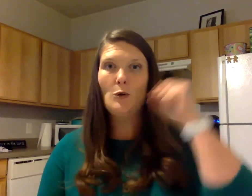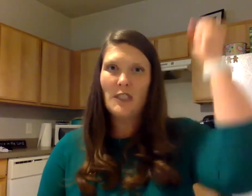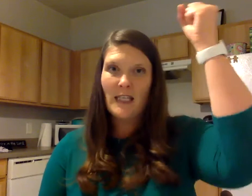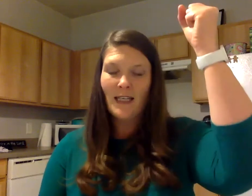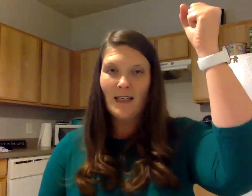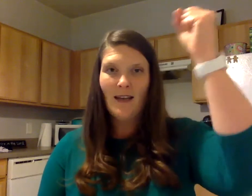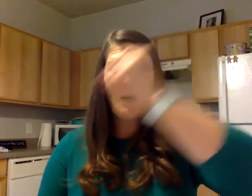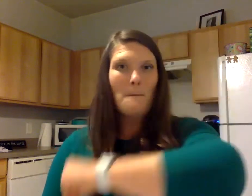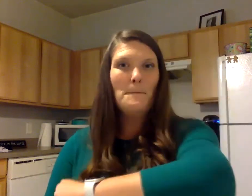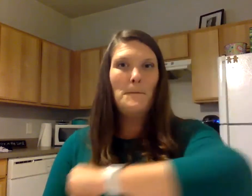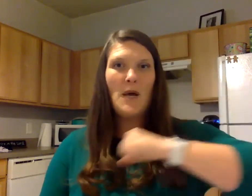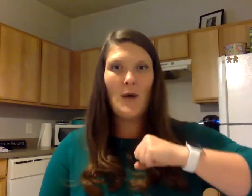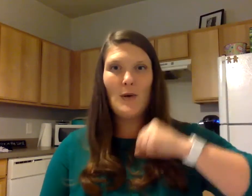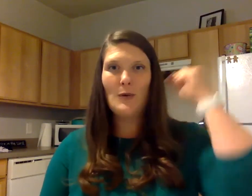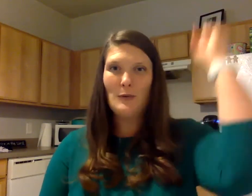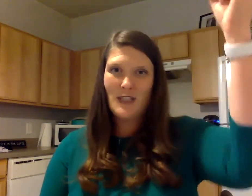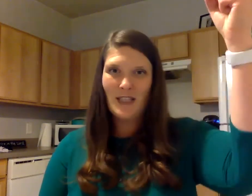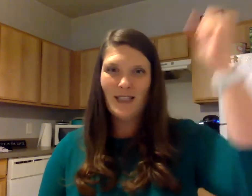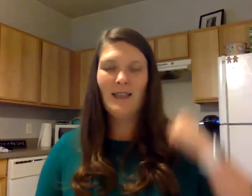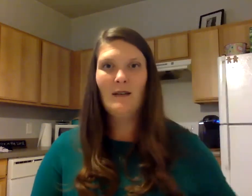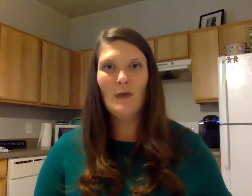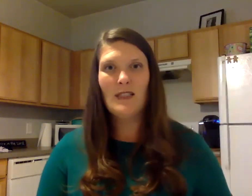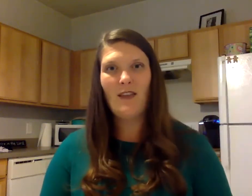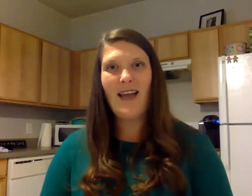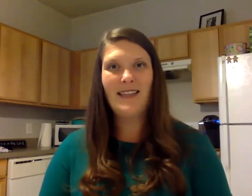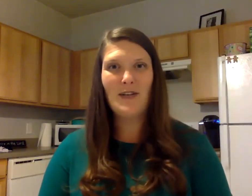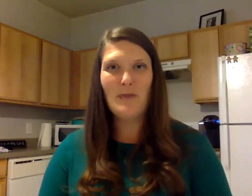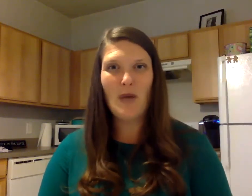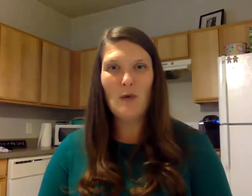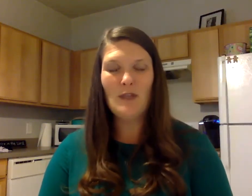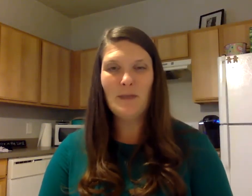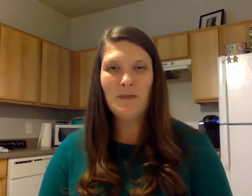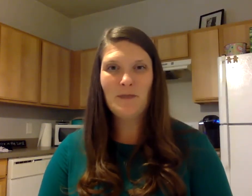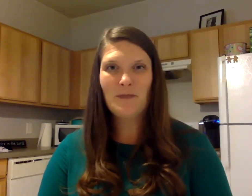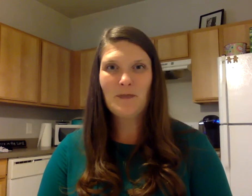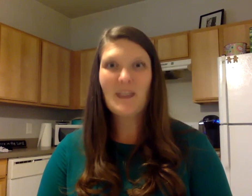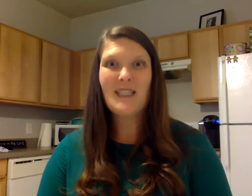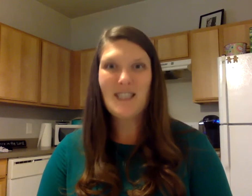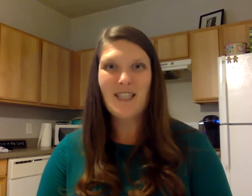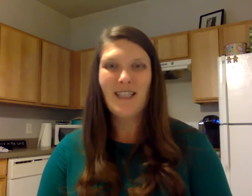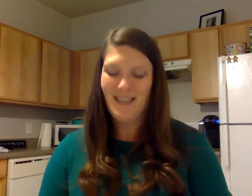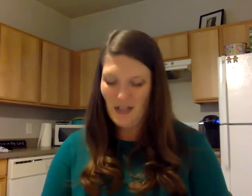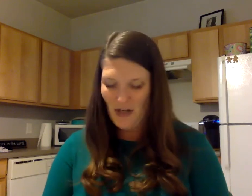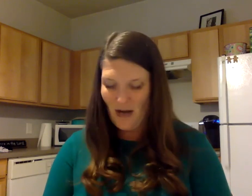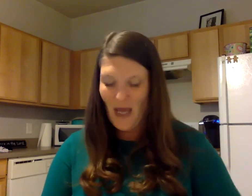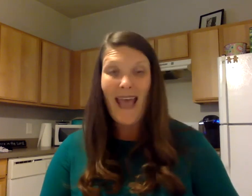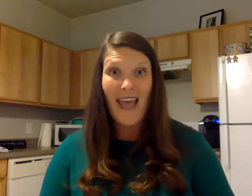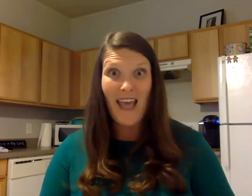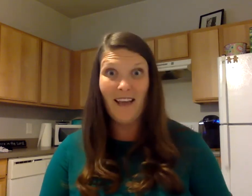boat it's the last sound in boat good job egg